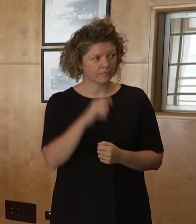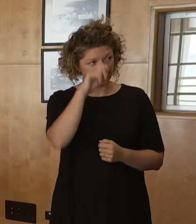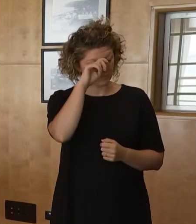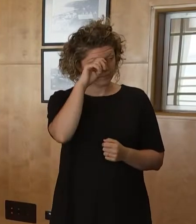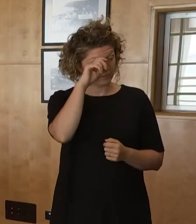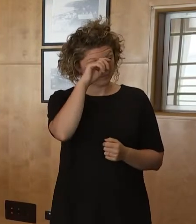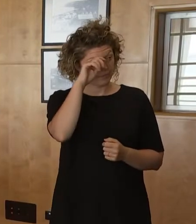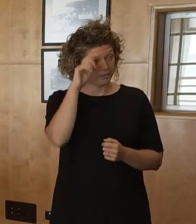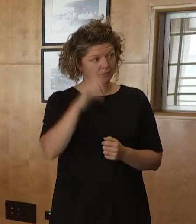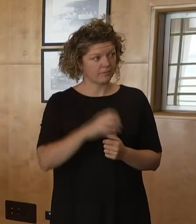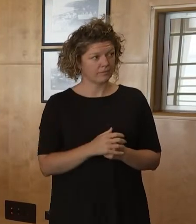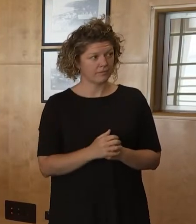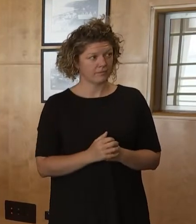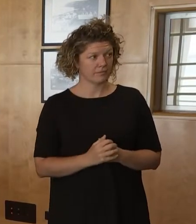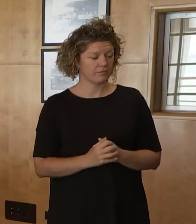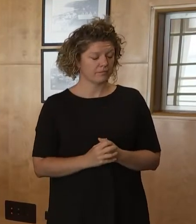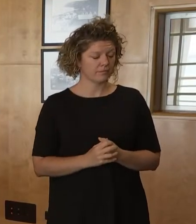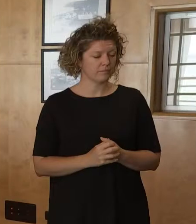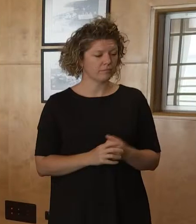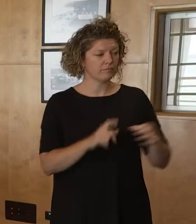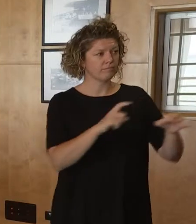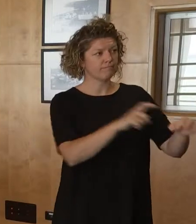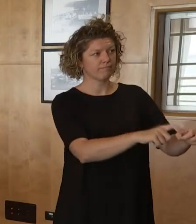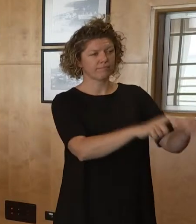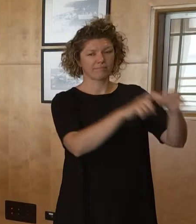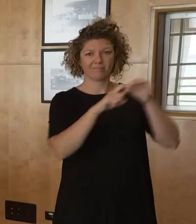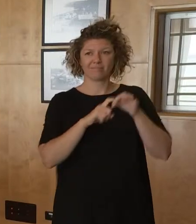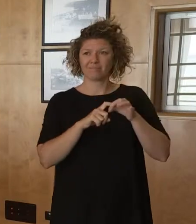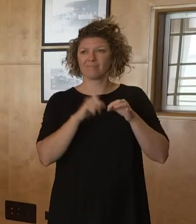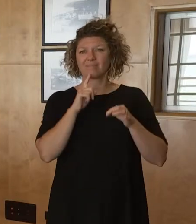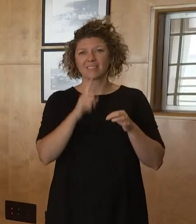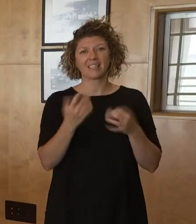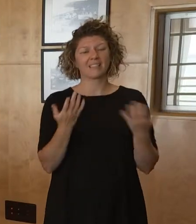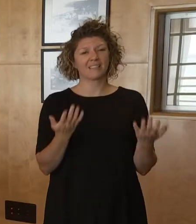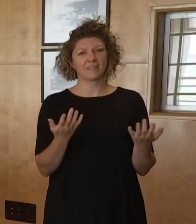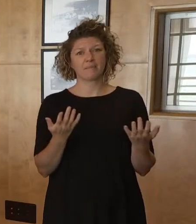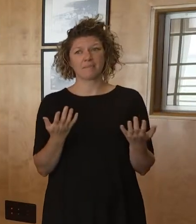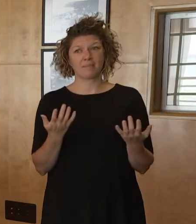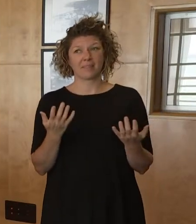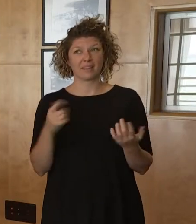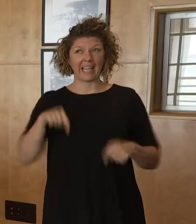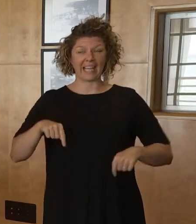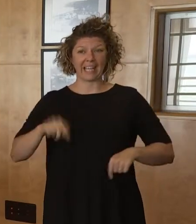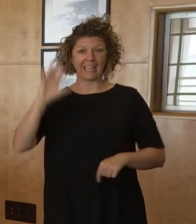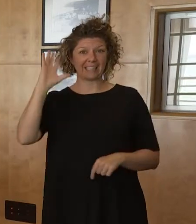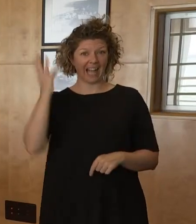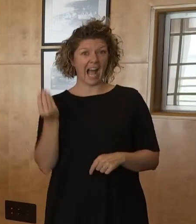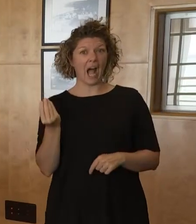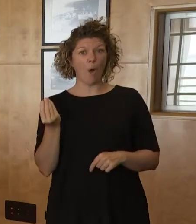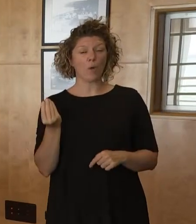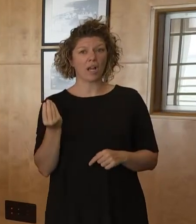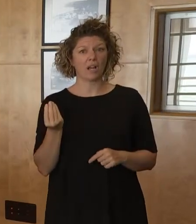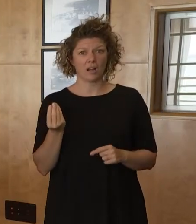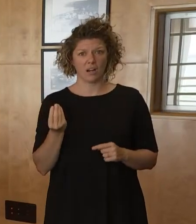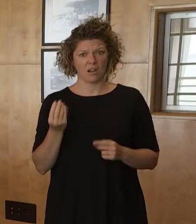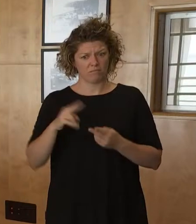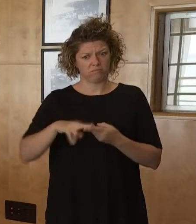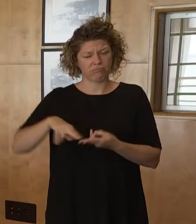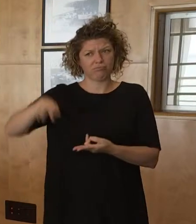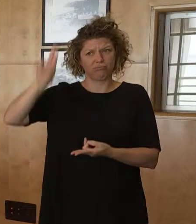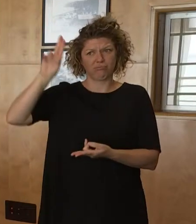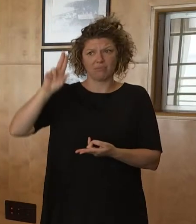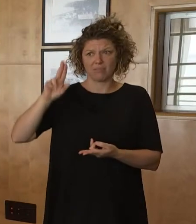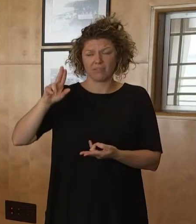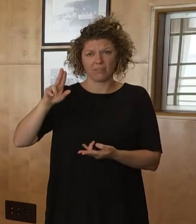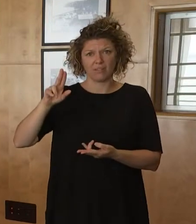end. 70% of the territory population lives in the island. So aren't you seeing a proportionately high number of